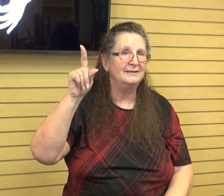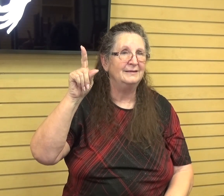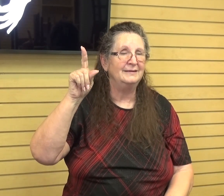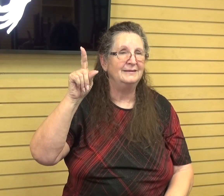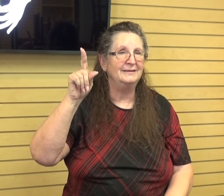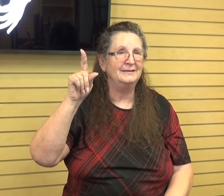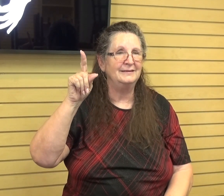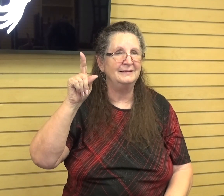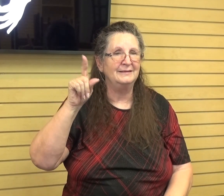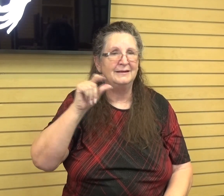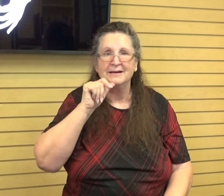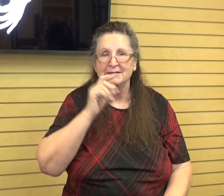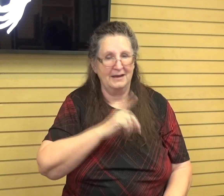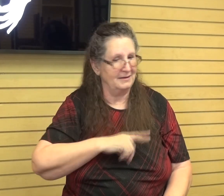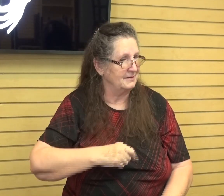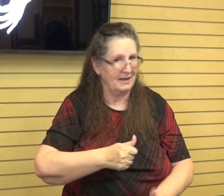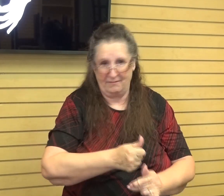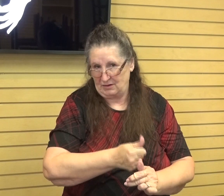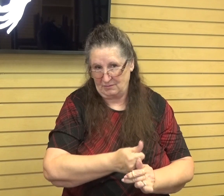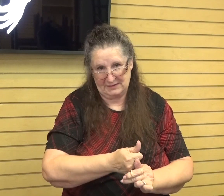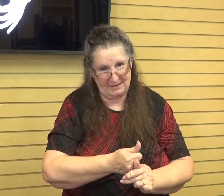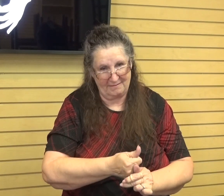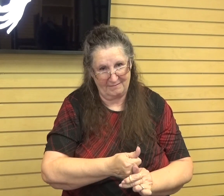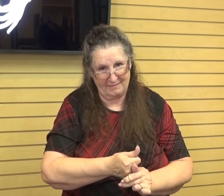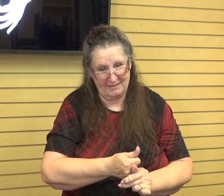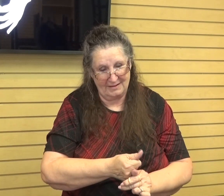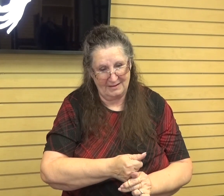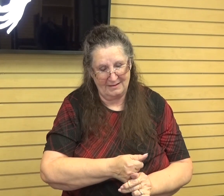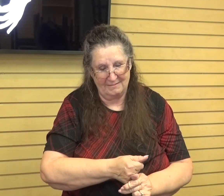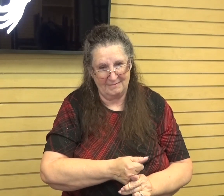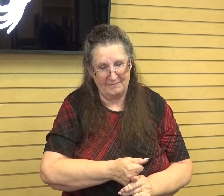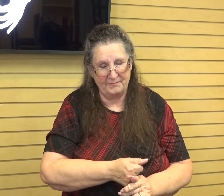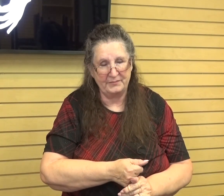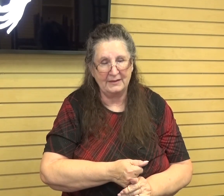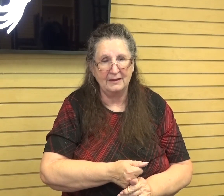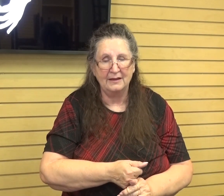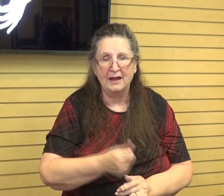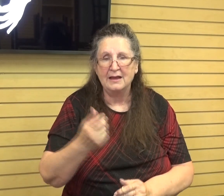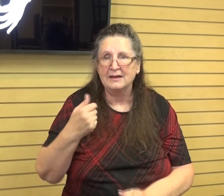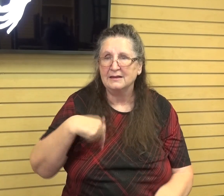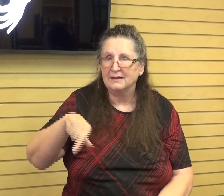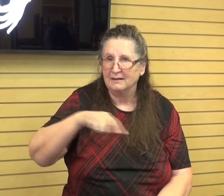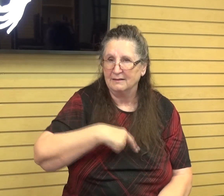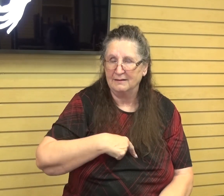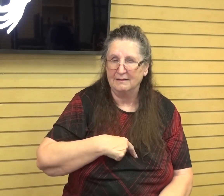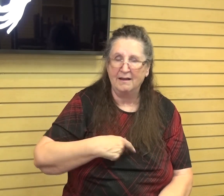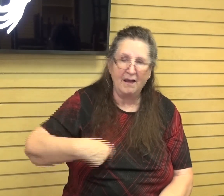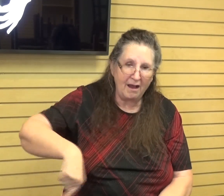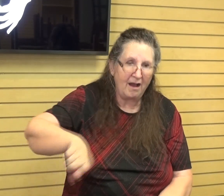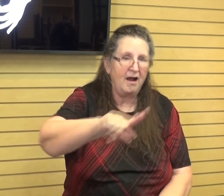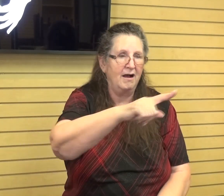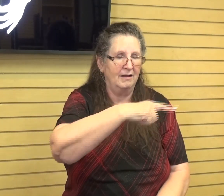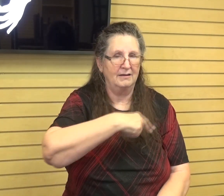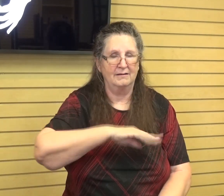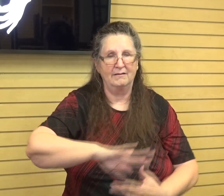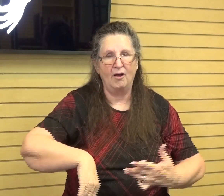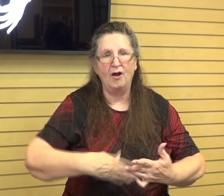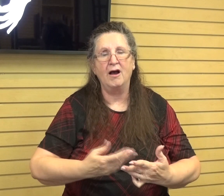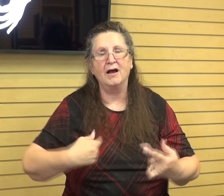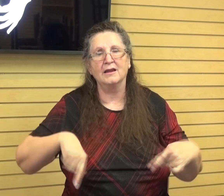said, it's just not David. It's not a personal pronoun, it's us, it's everybody. And it's he